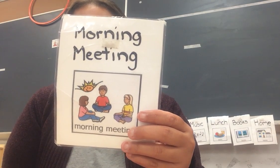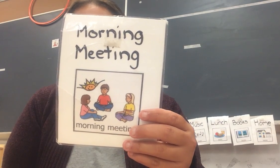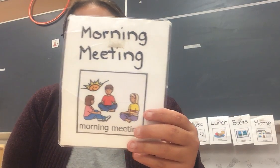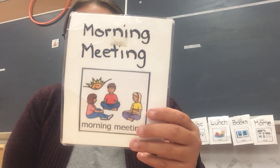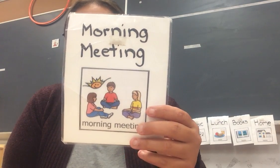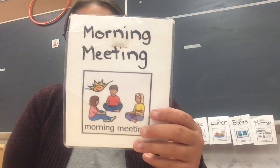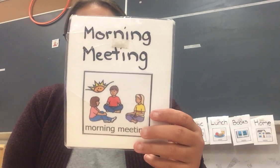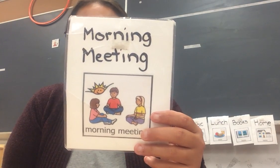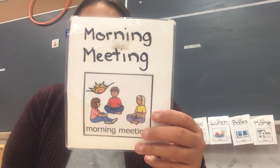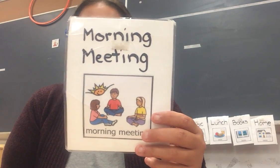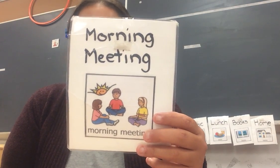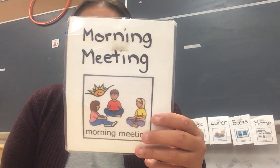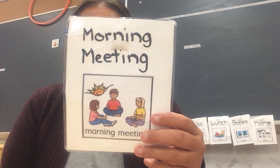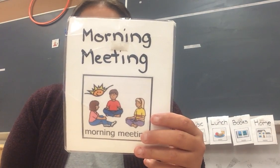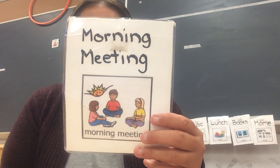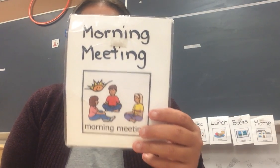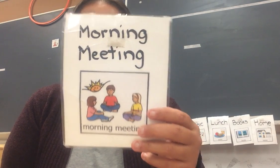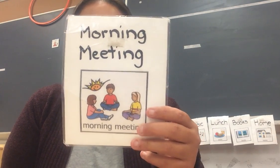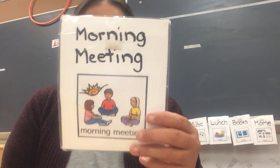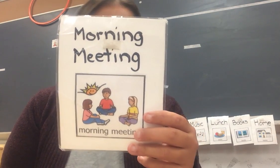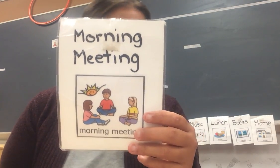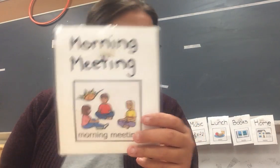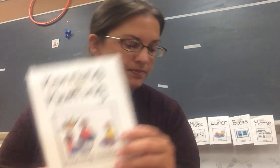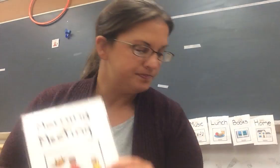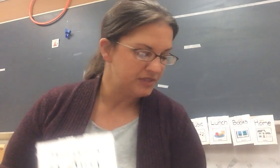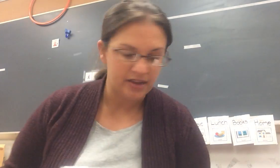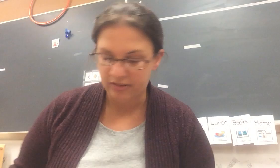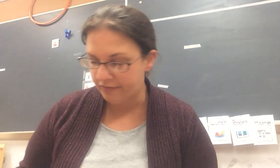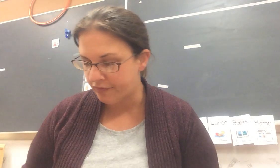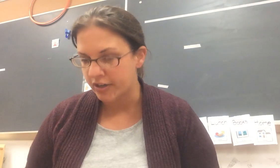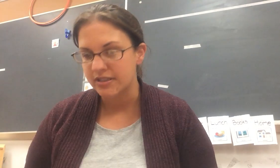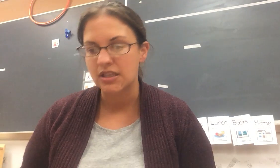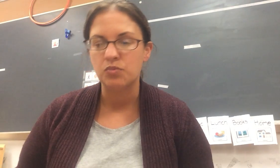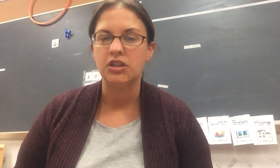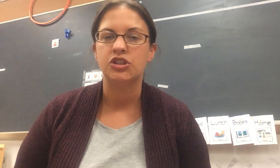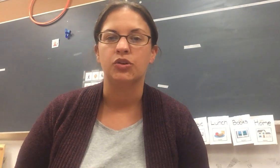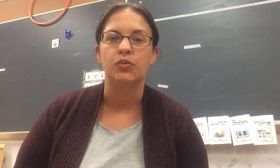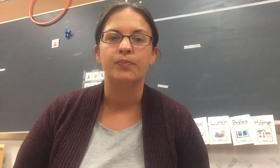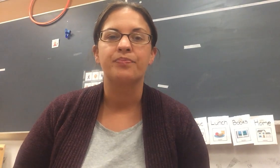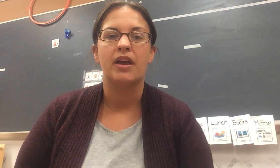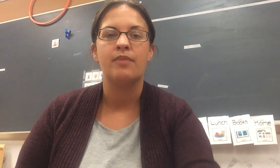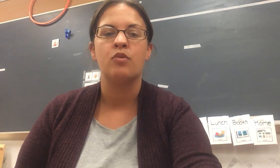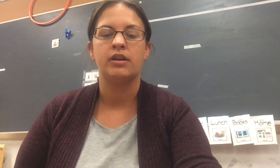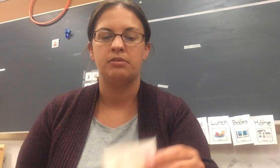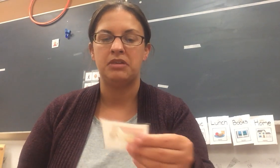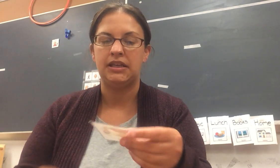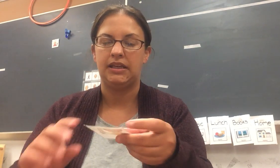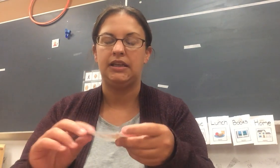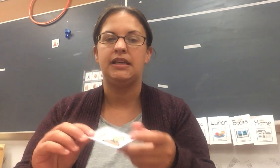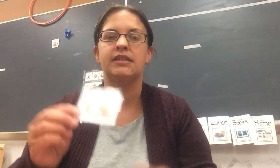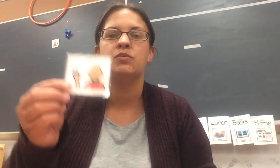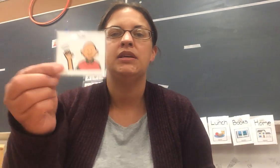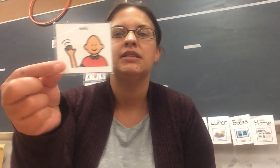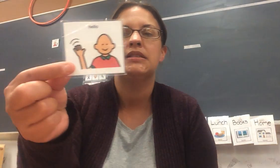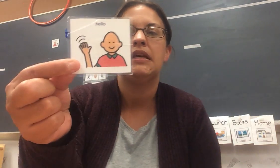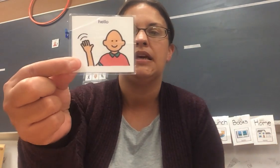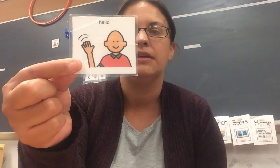about what we do at morning meeting here at school. And the first thing we do at morning meeting is we sing